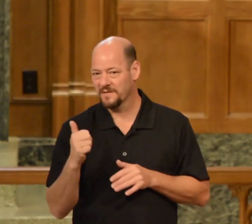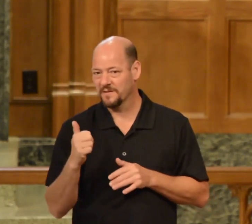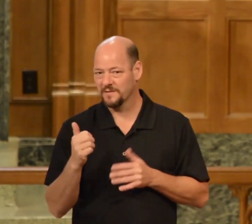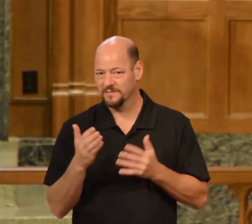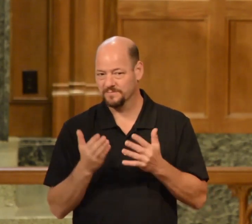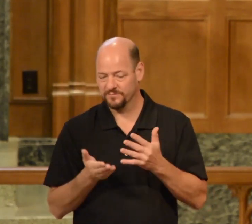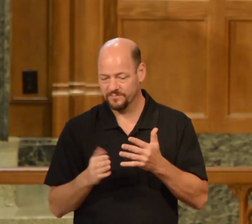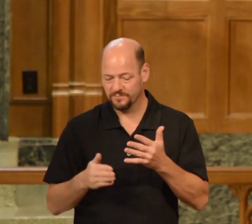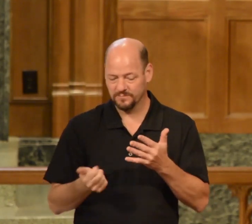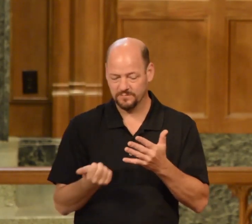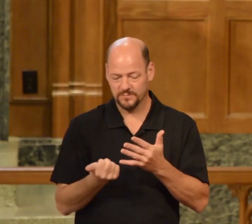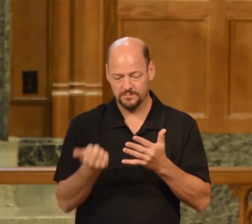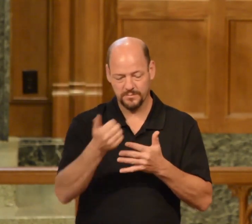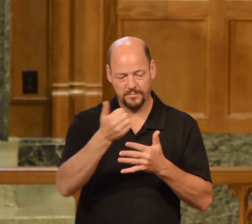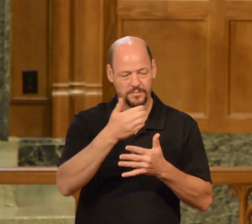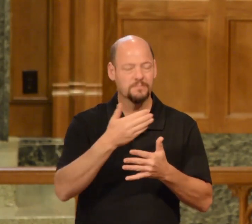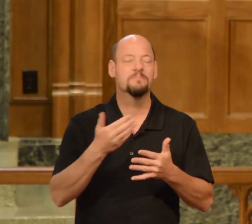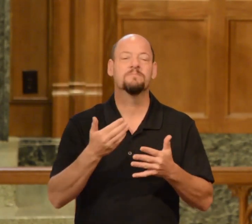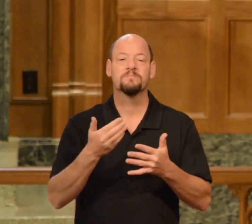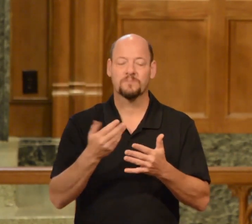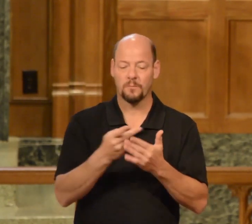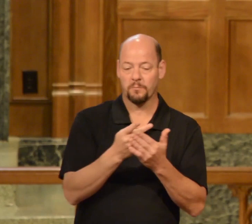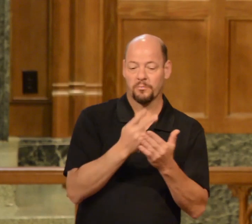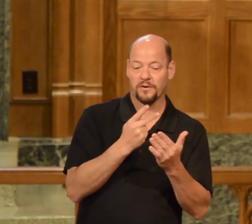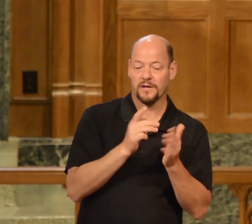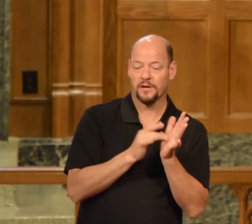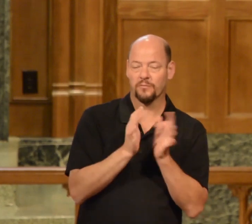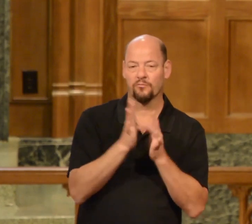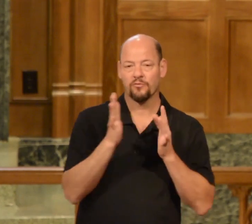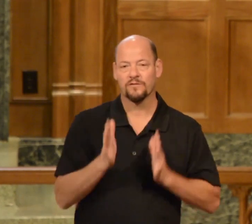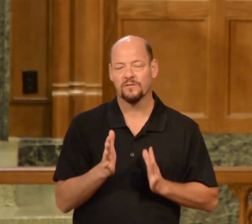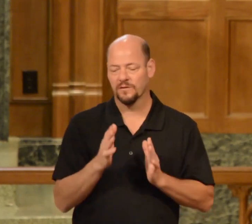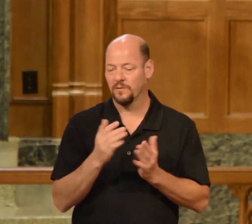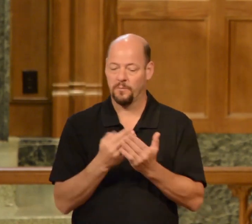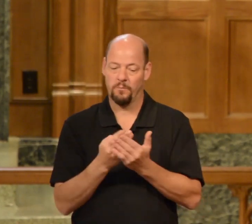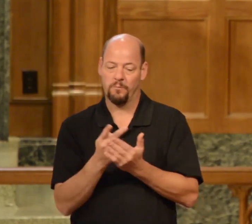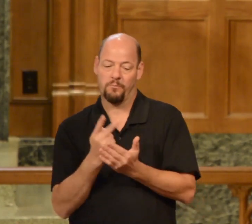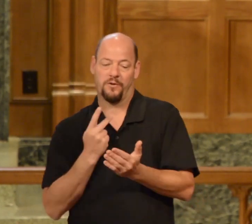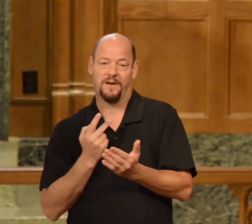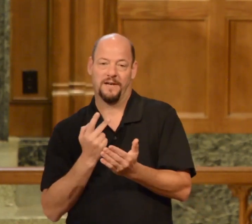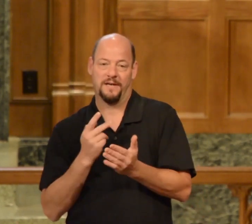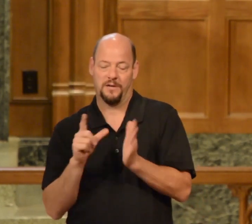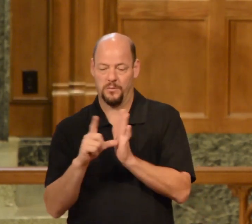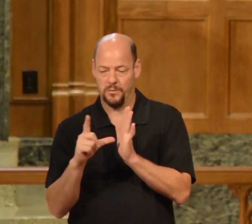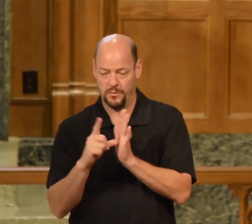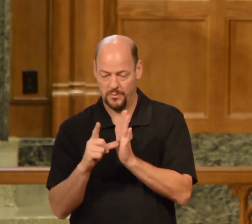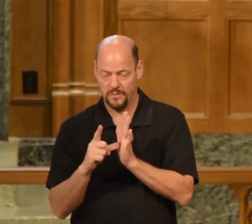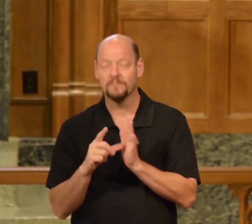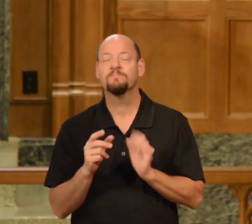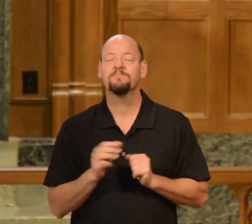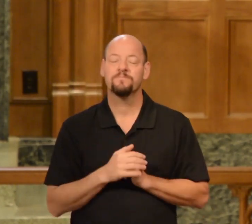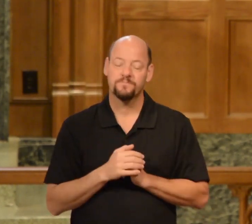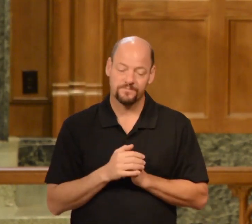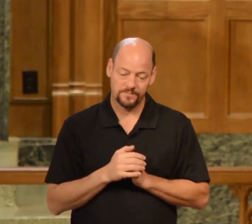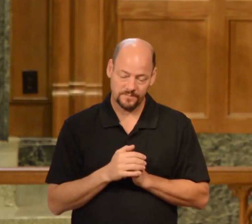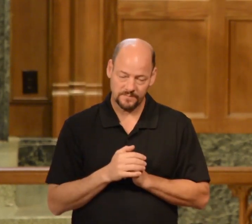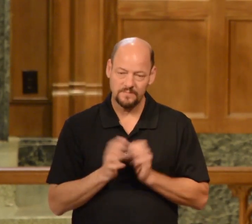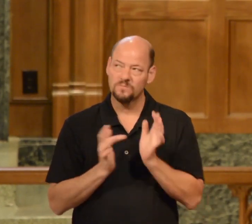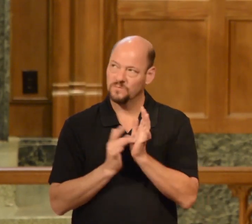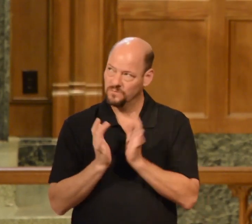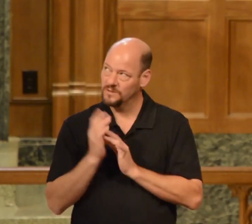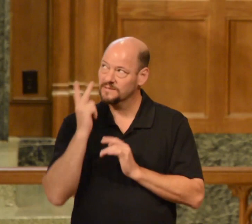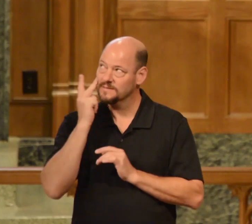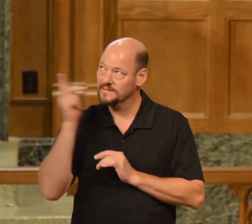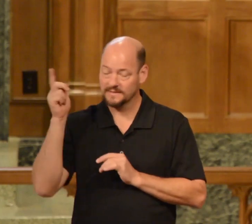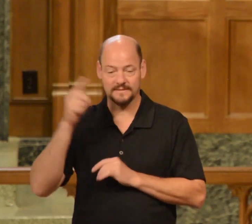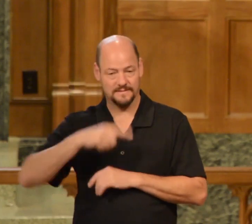-Lutheran even better to see all the people out there as Jesus sees them as people who are ready to